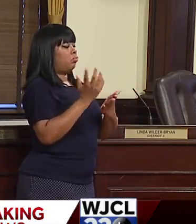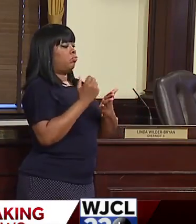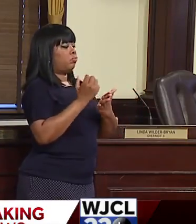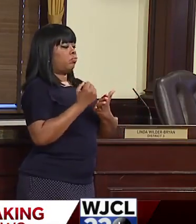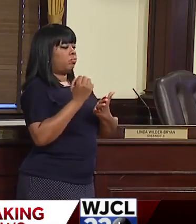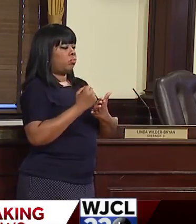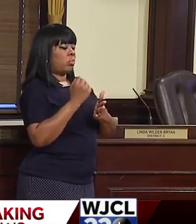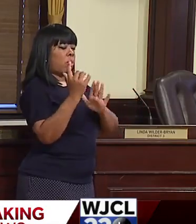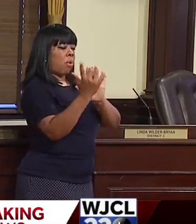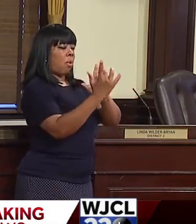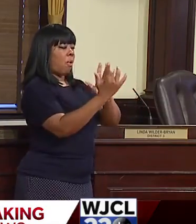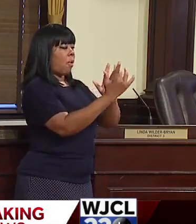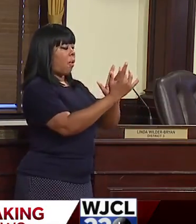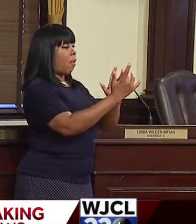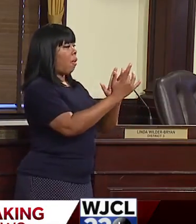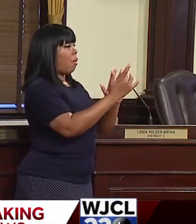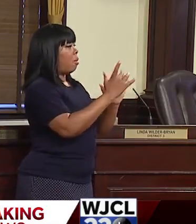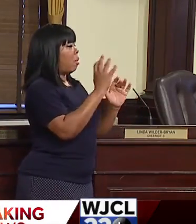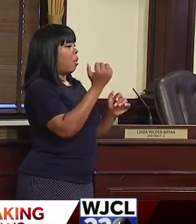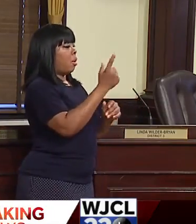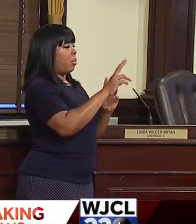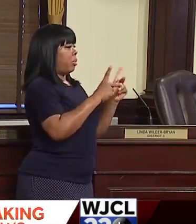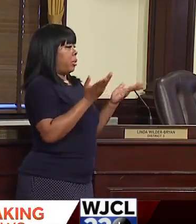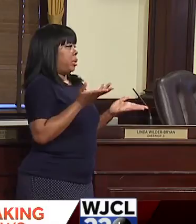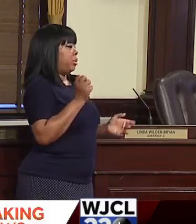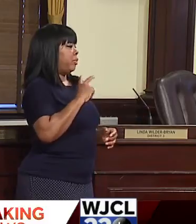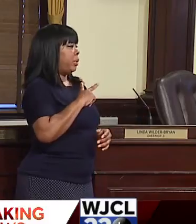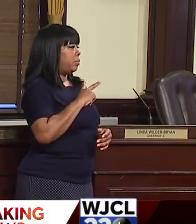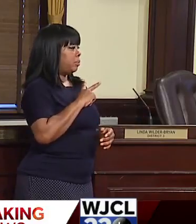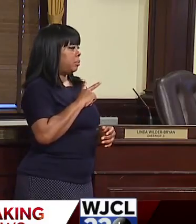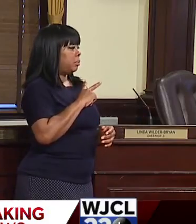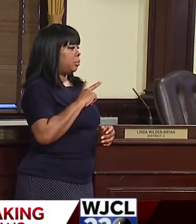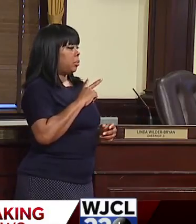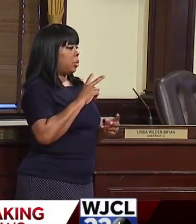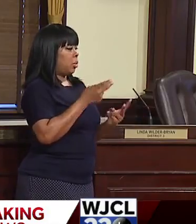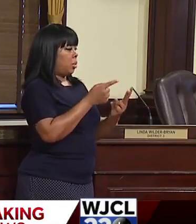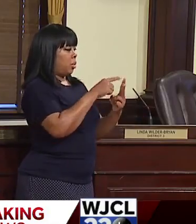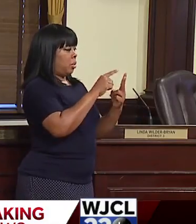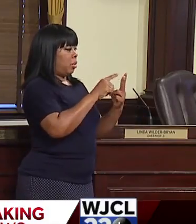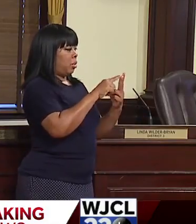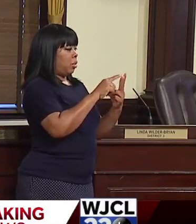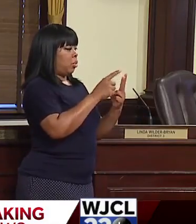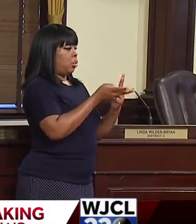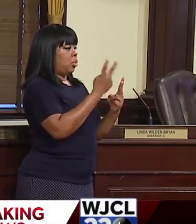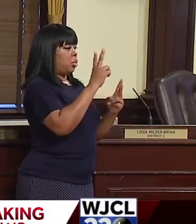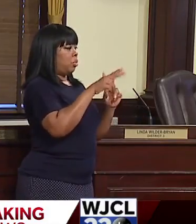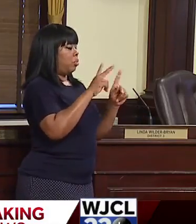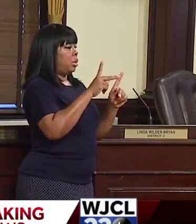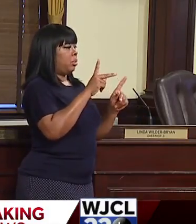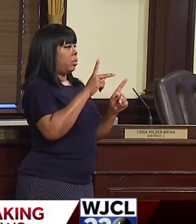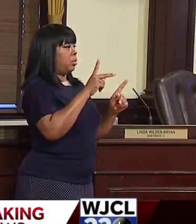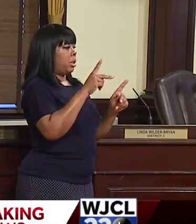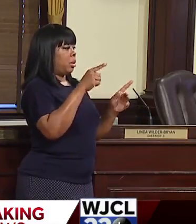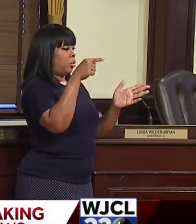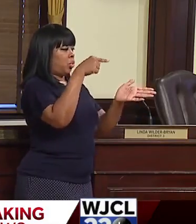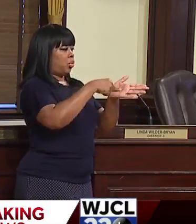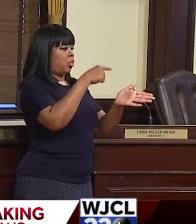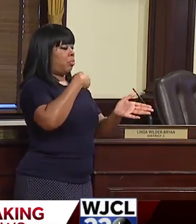to be able to connect with our citizens. The two individuals who filed a lawsuit do not live in savannah.